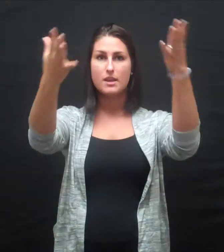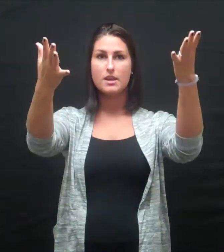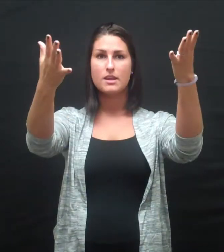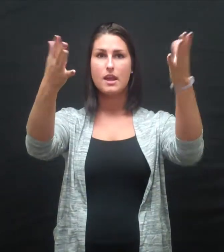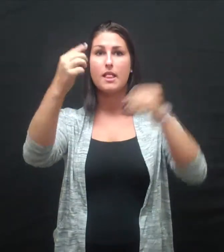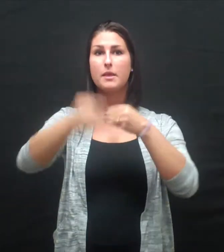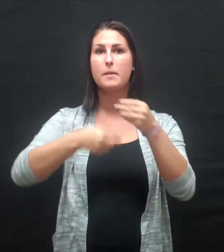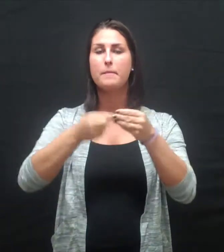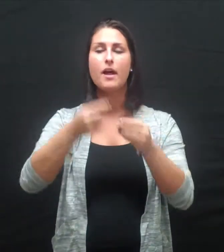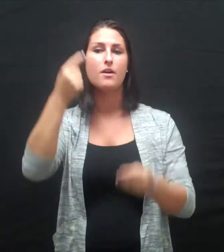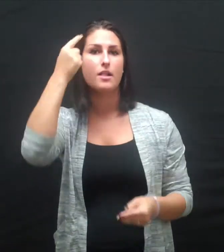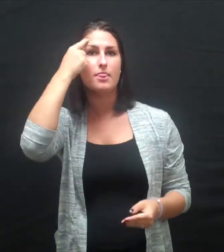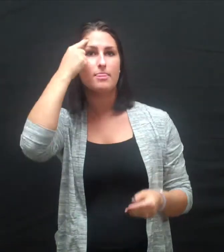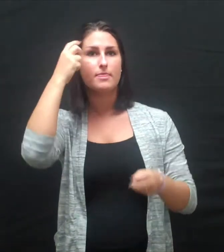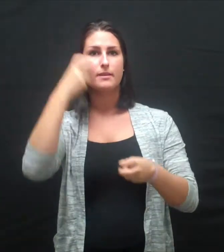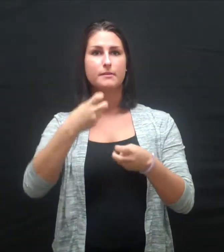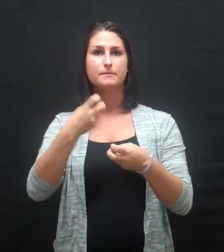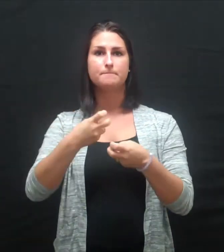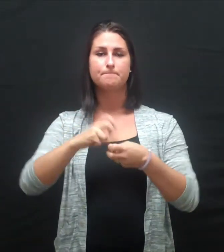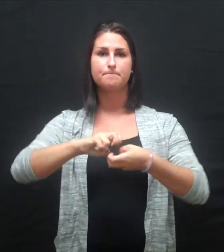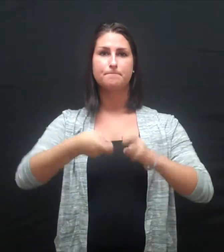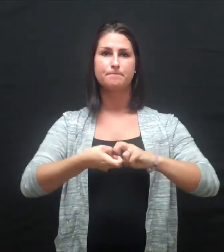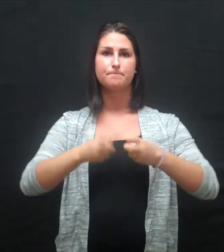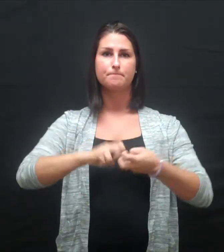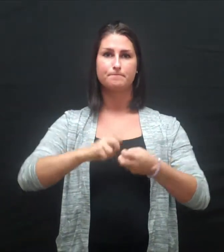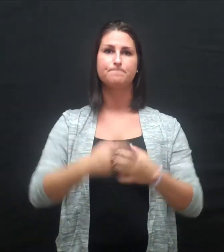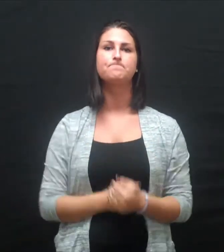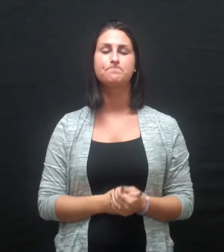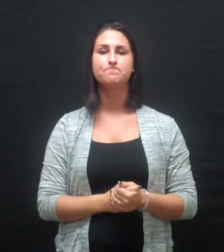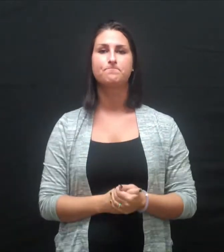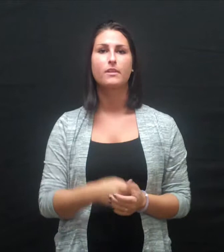For the deaf, confidentiality is a huge issue when seeking a counselor.